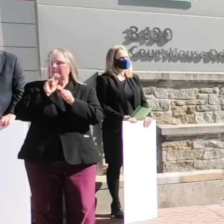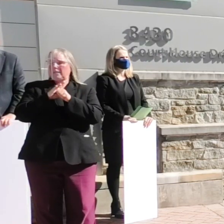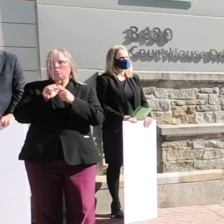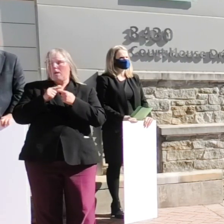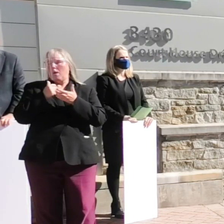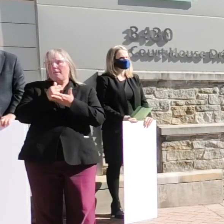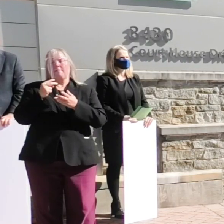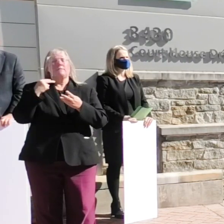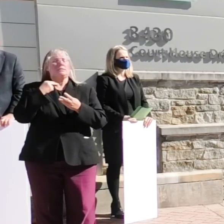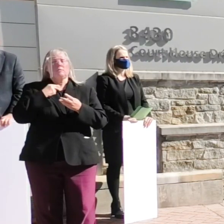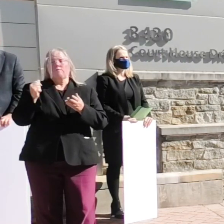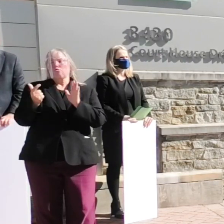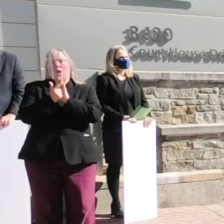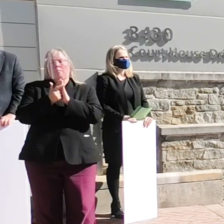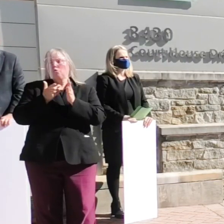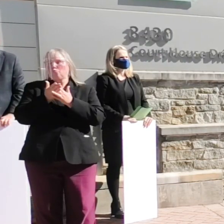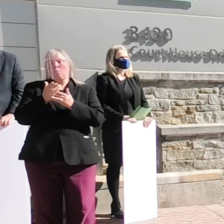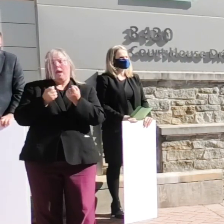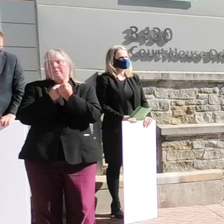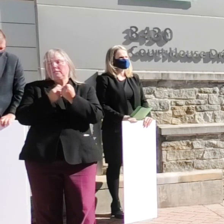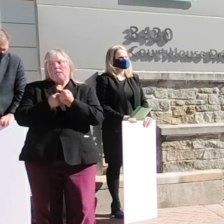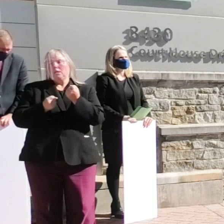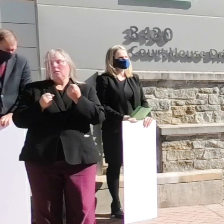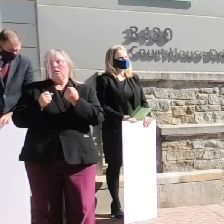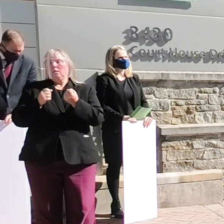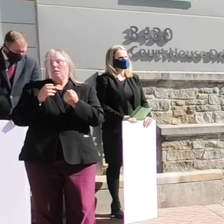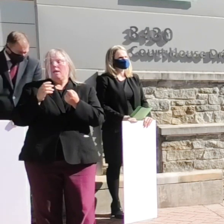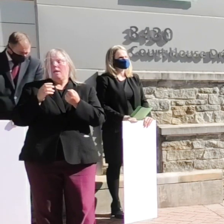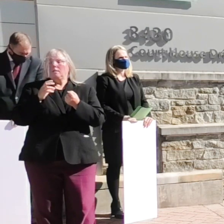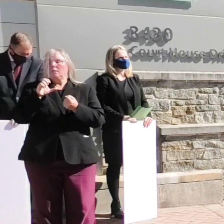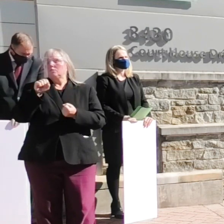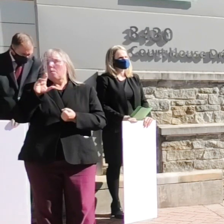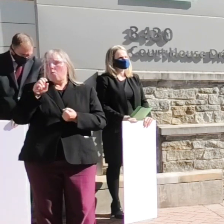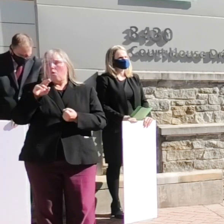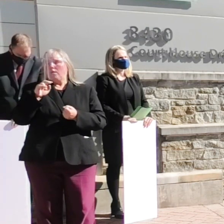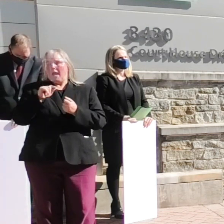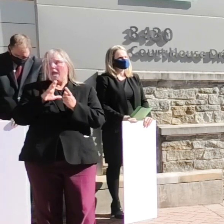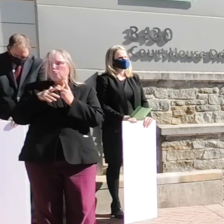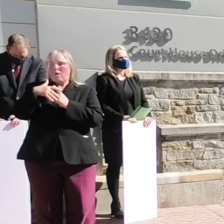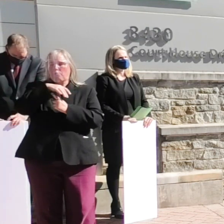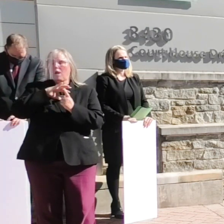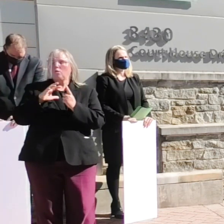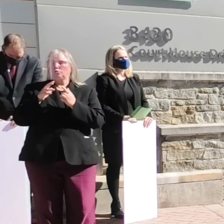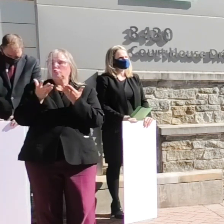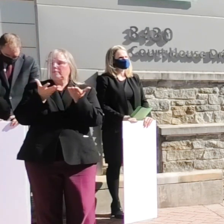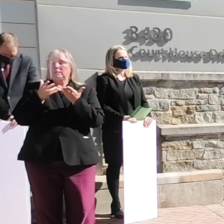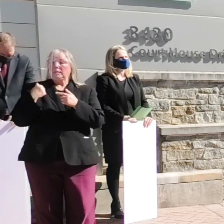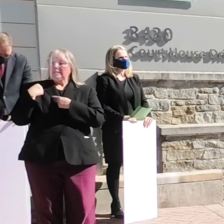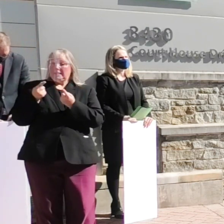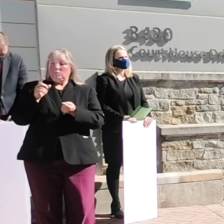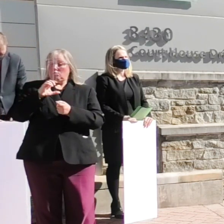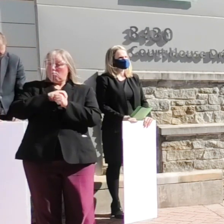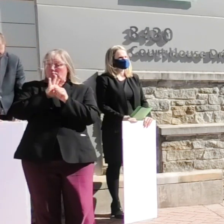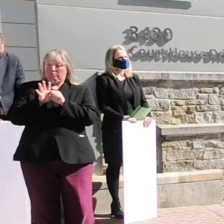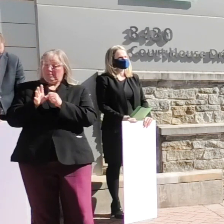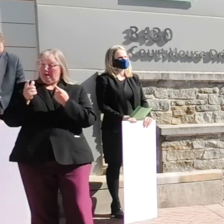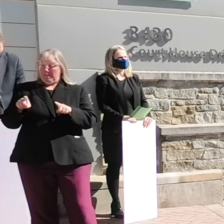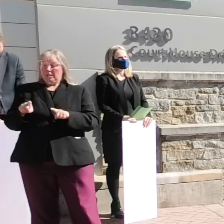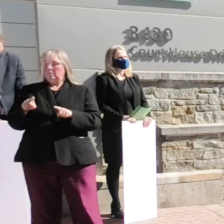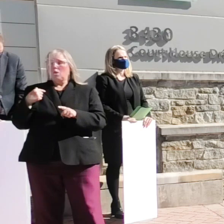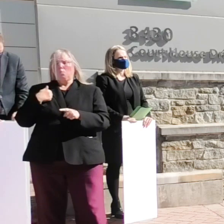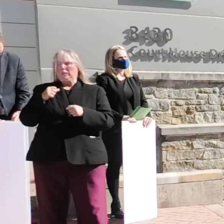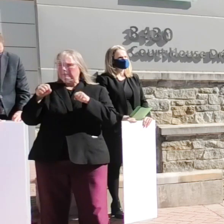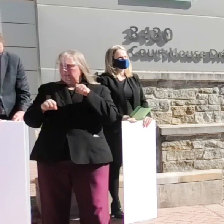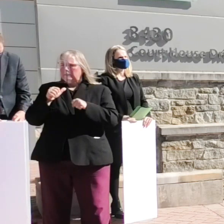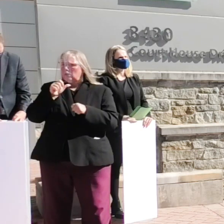helping victims of crime through advocacy support and wraparound services since covet 19 we weren't sure how things were